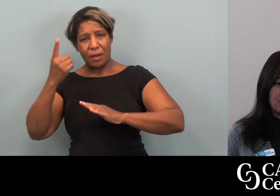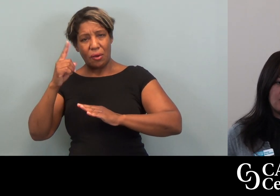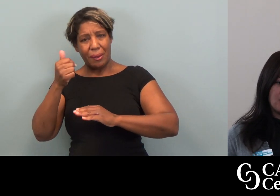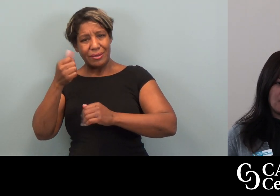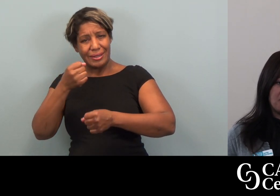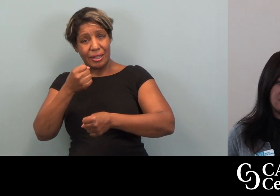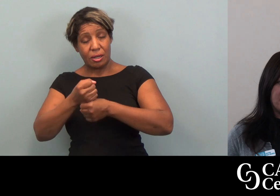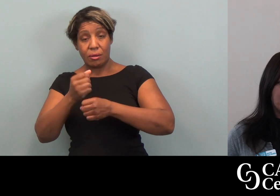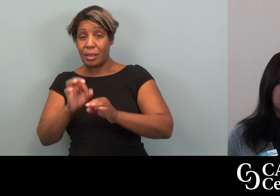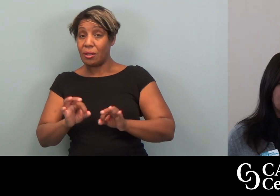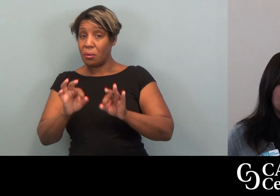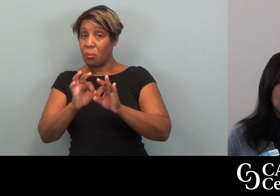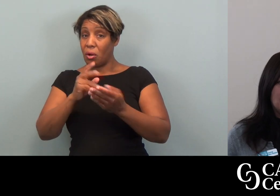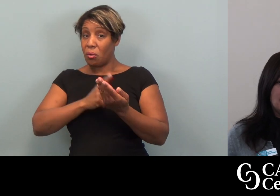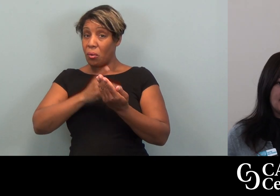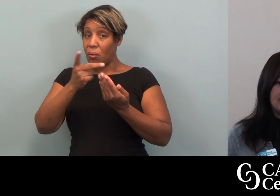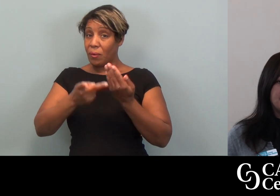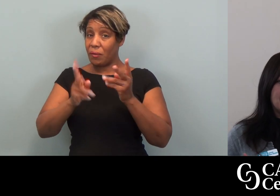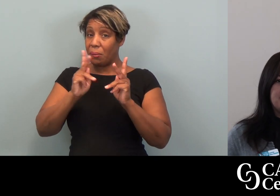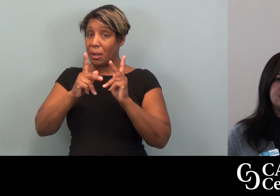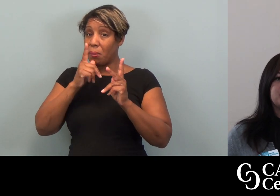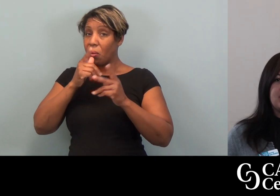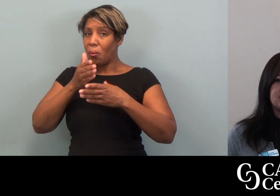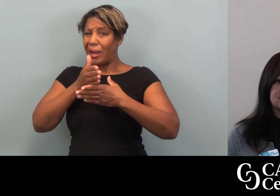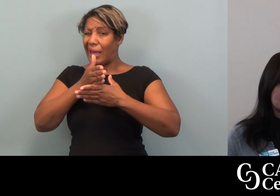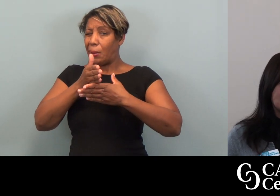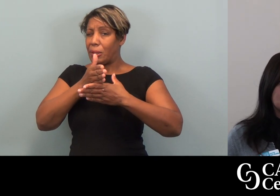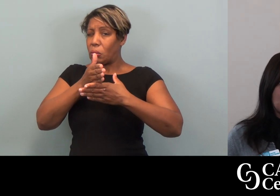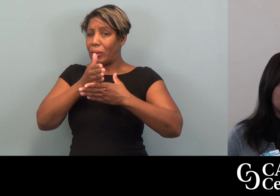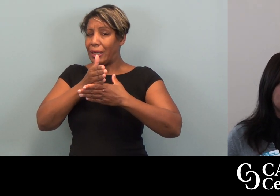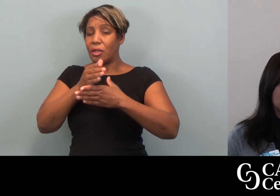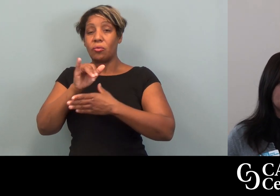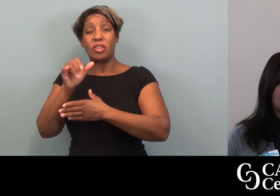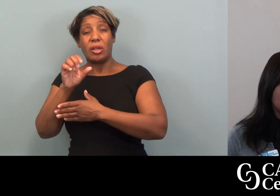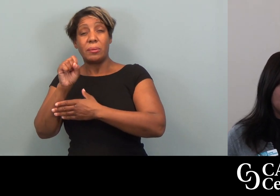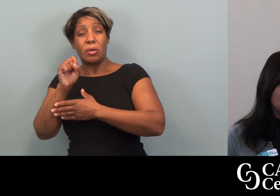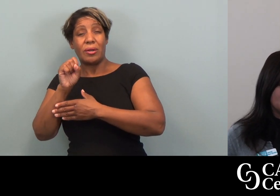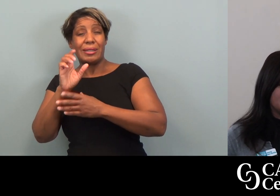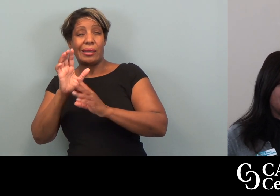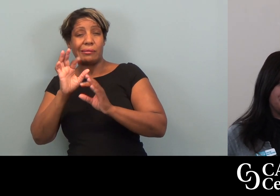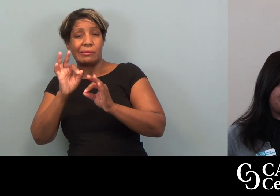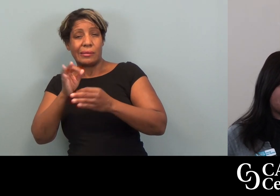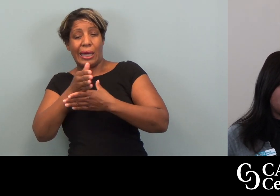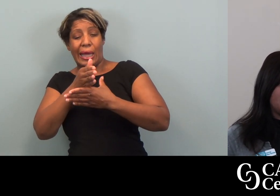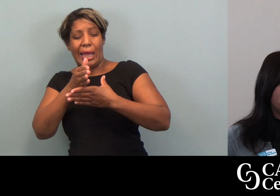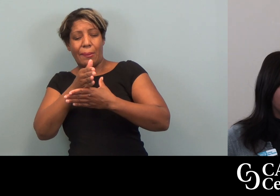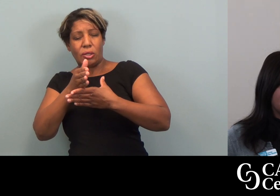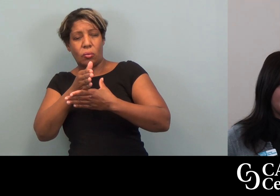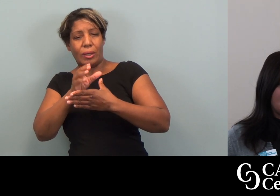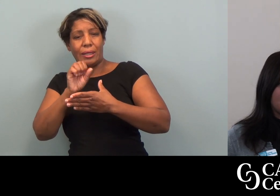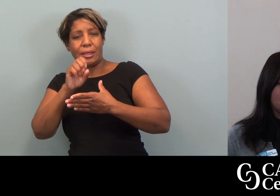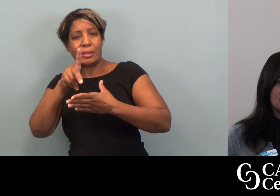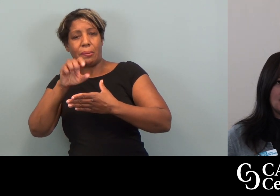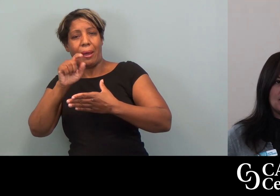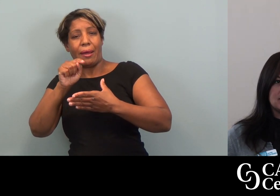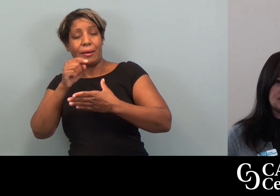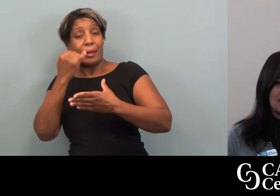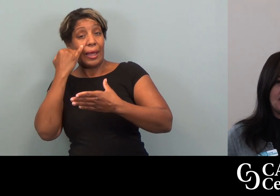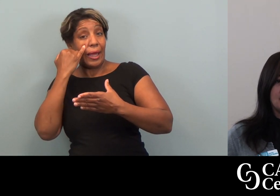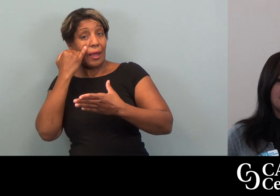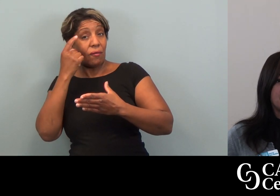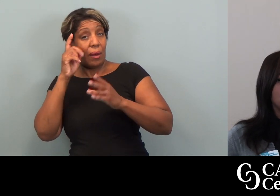An important program for folks that are kind of in between. There's a sweet spot with Jumpstart. So folks that have